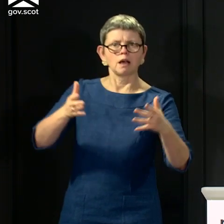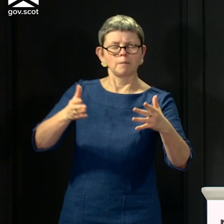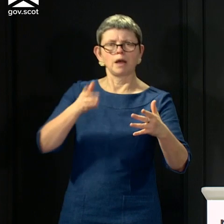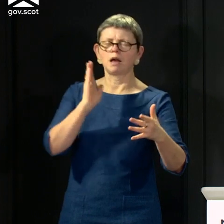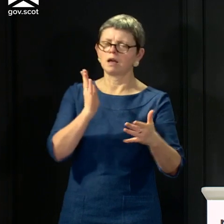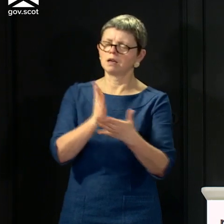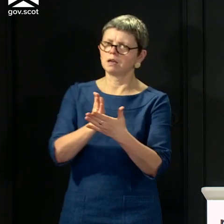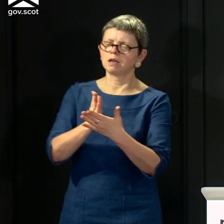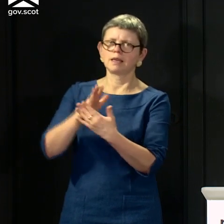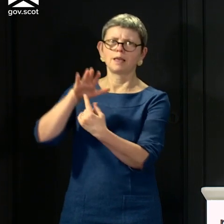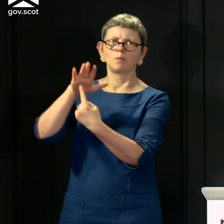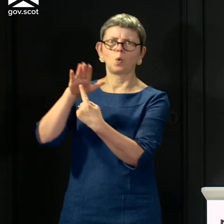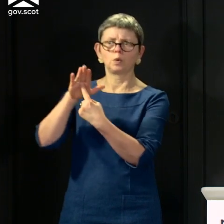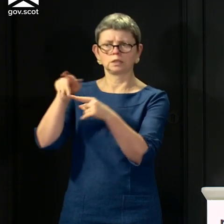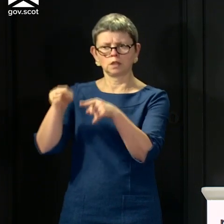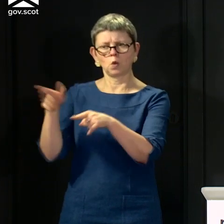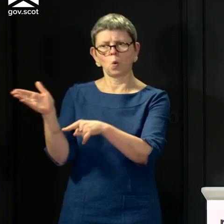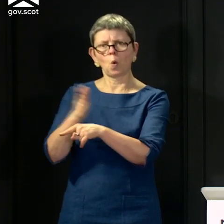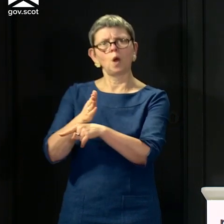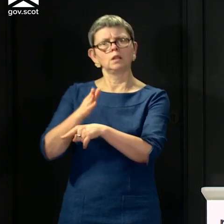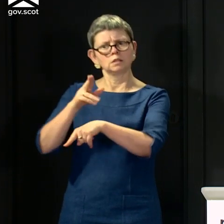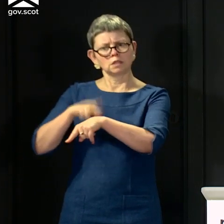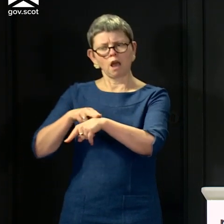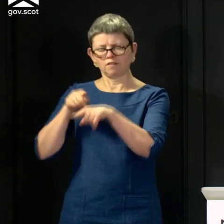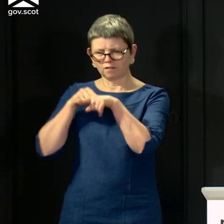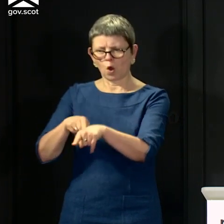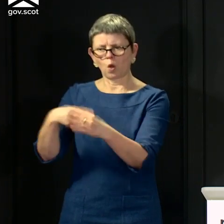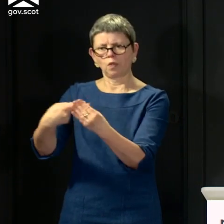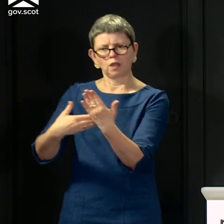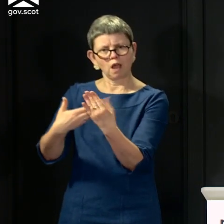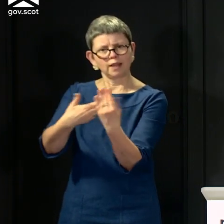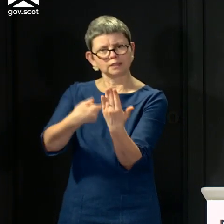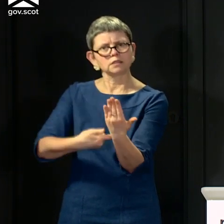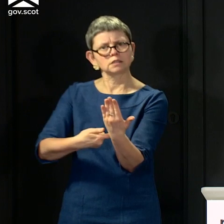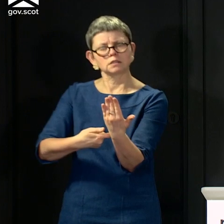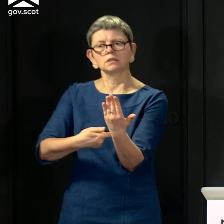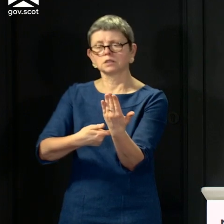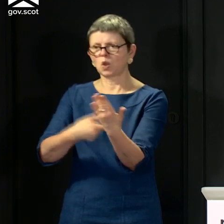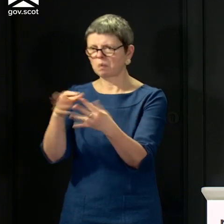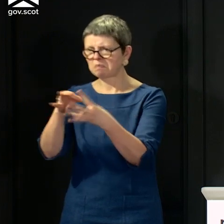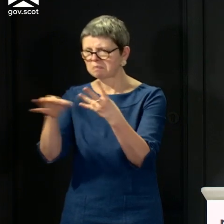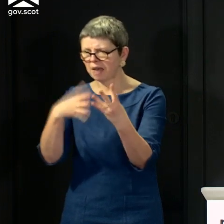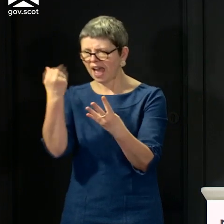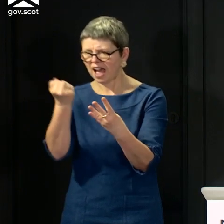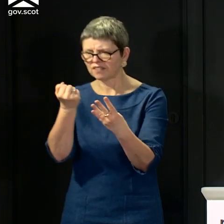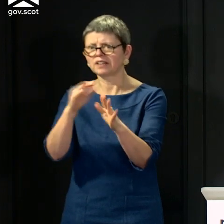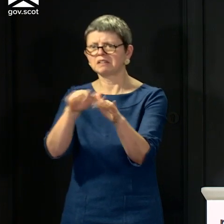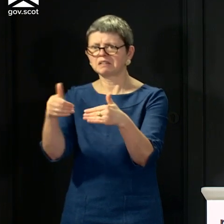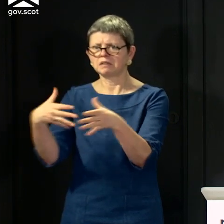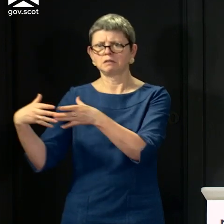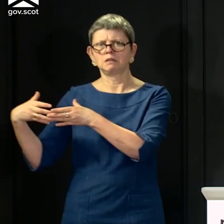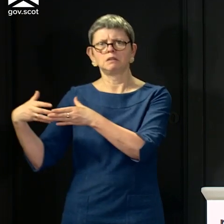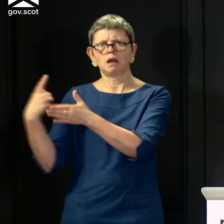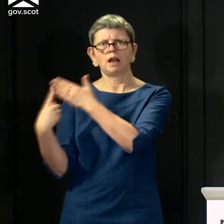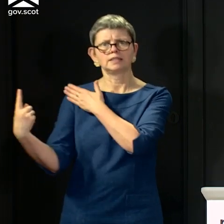is implementing rigorously that guidance around isolation and social distancing. And, of course, health